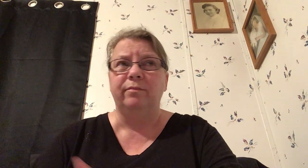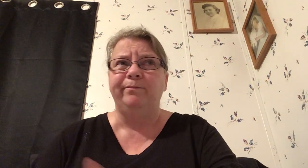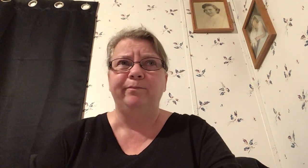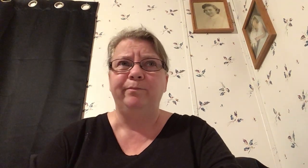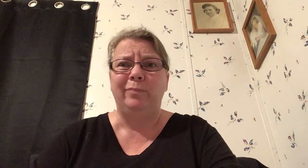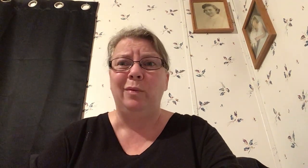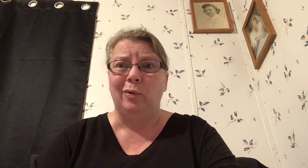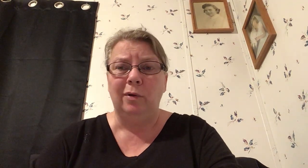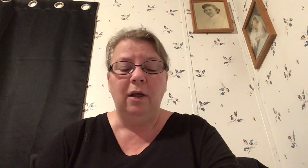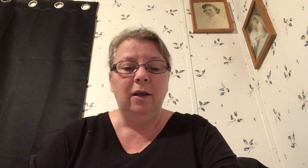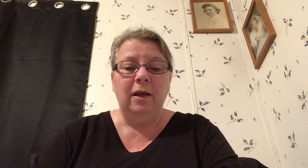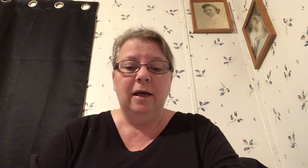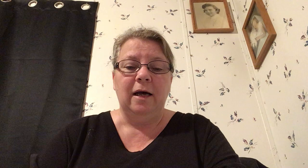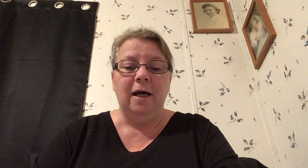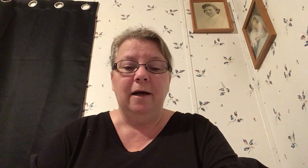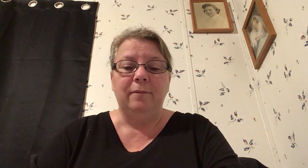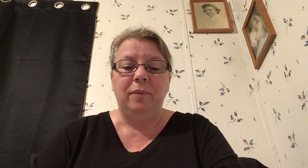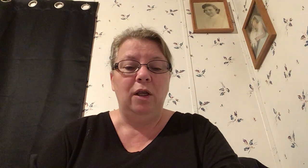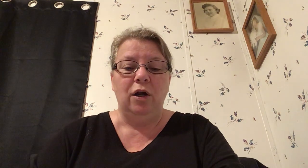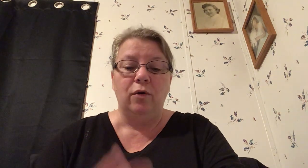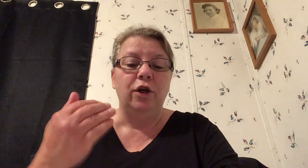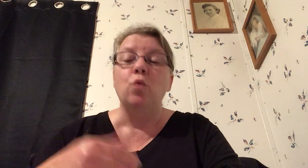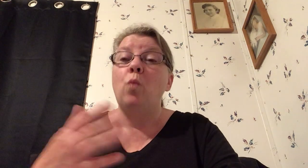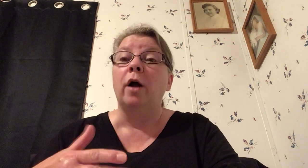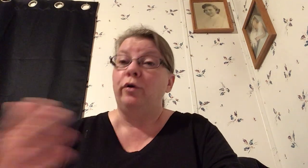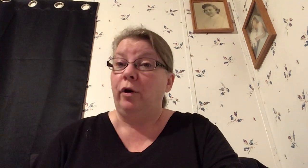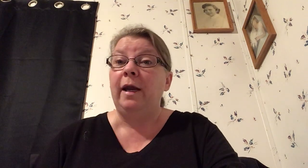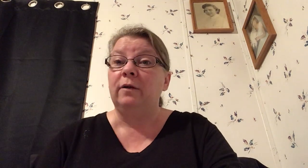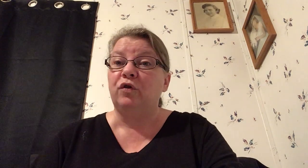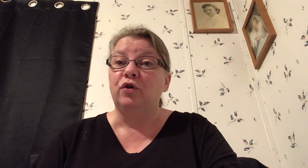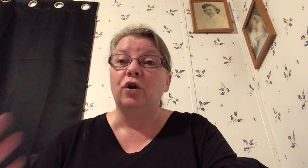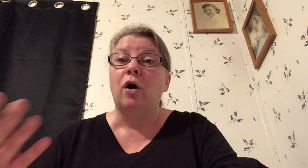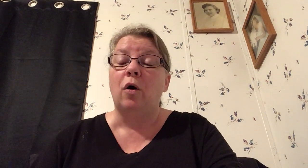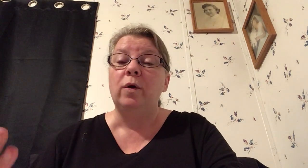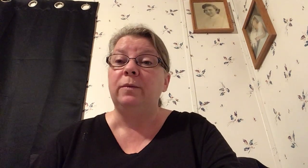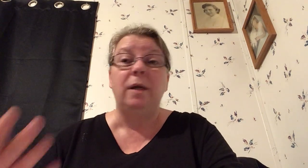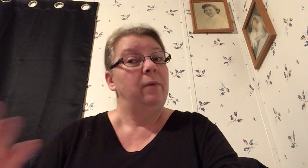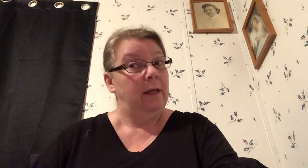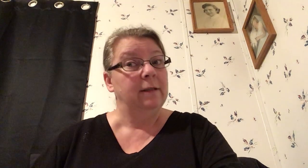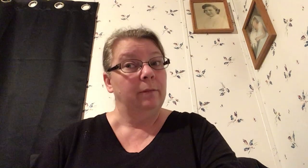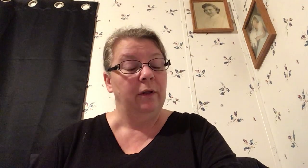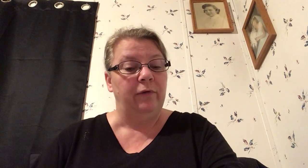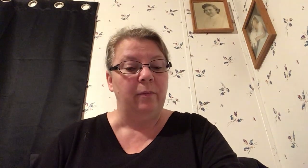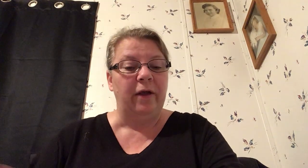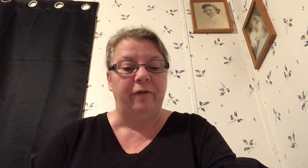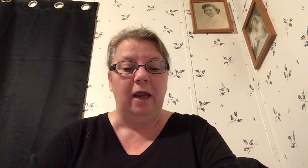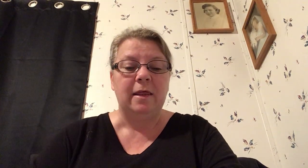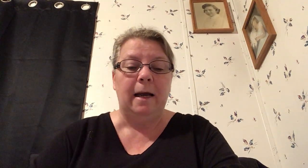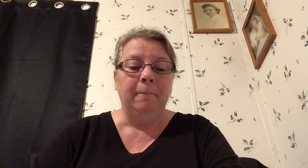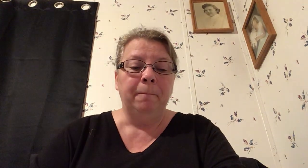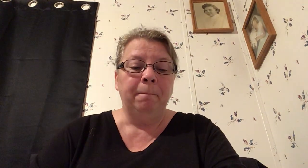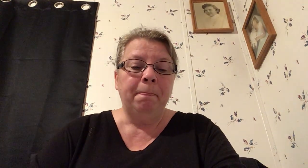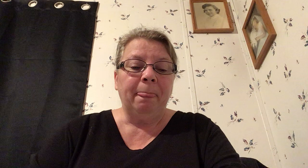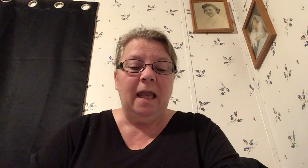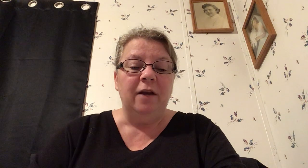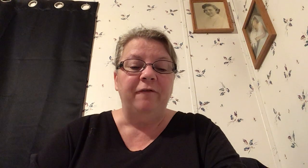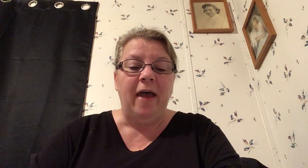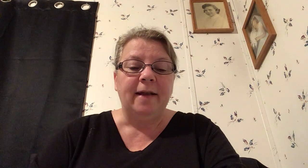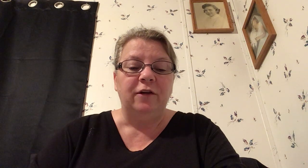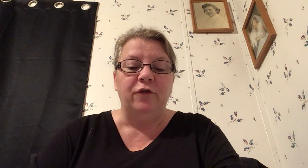people you know and you want your answer to always be because I'm living by faith in fact if